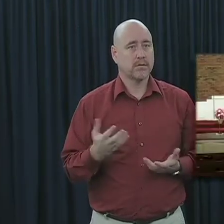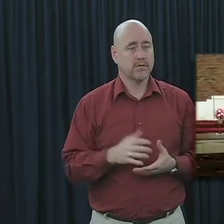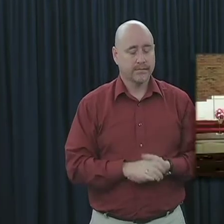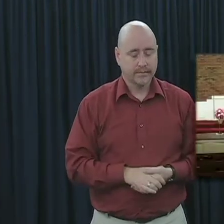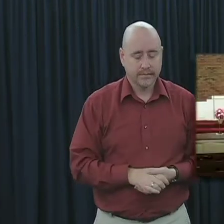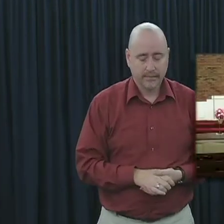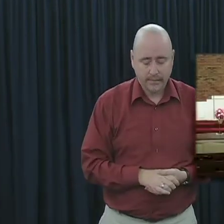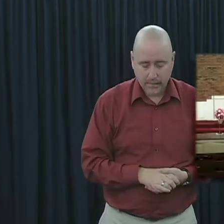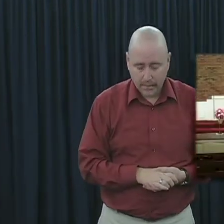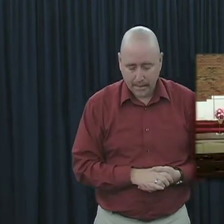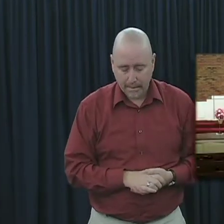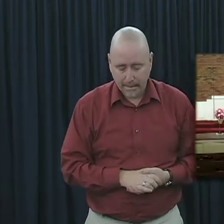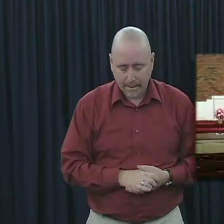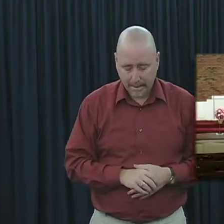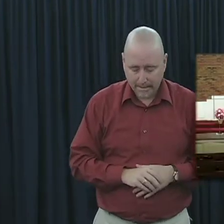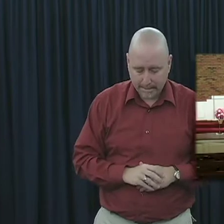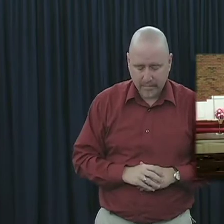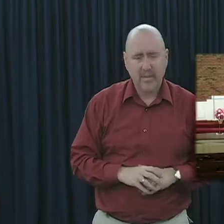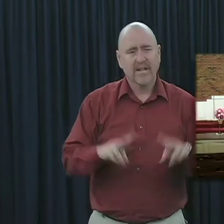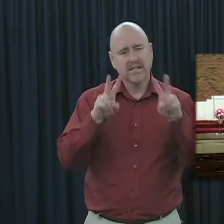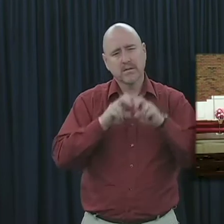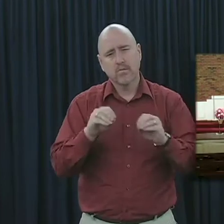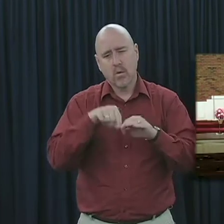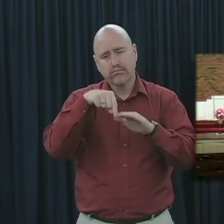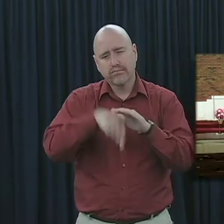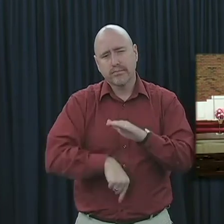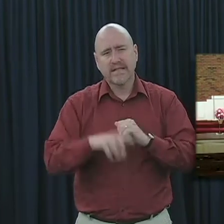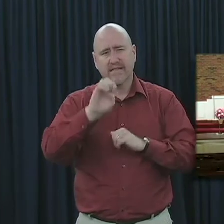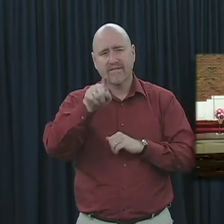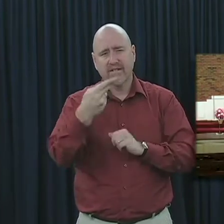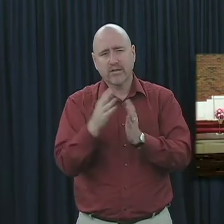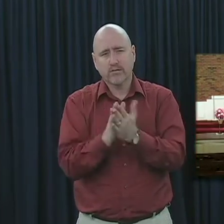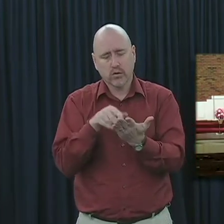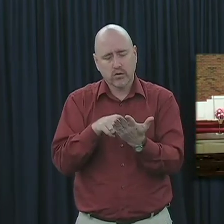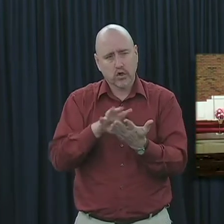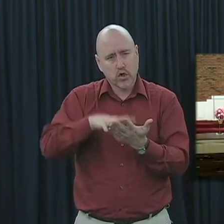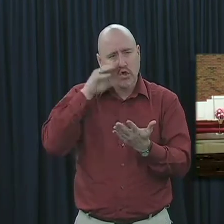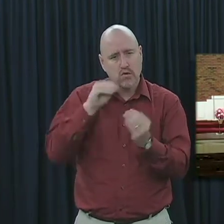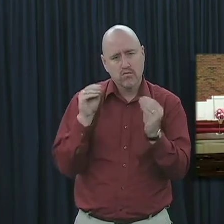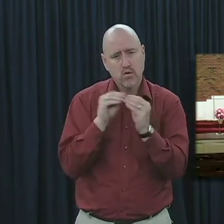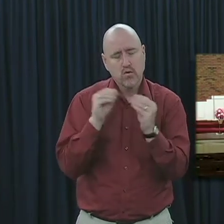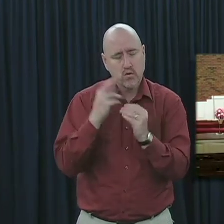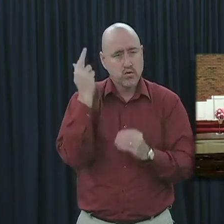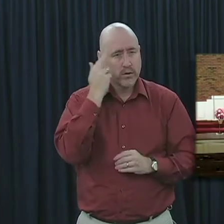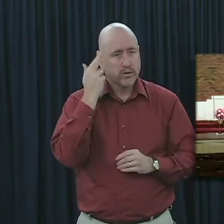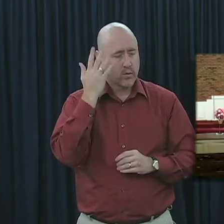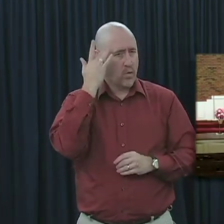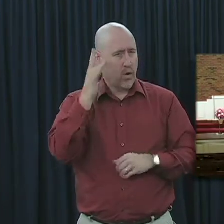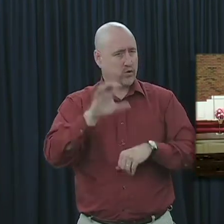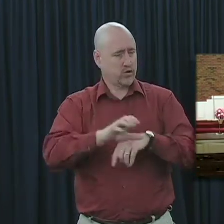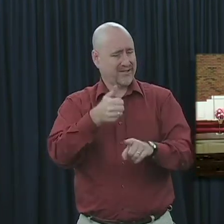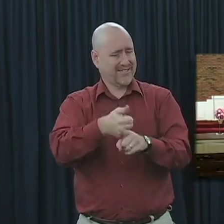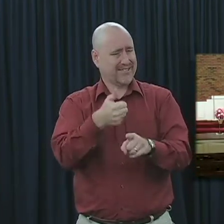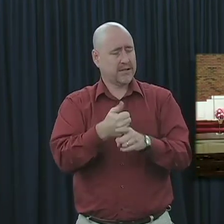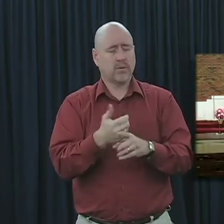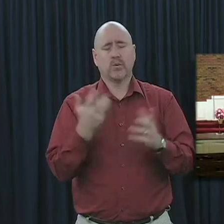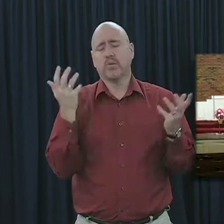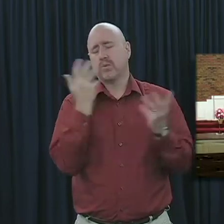But now, let's go further into the book of Ephesians and discover some additional reasons as to why the church is so valuable